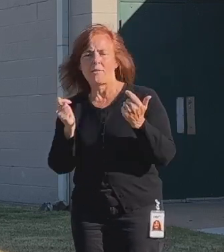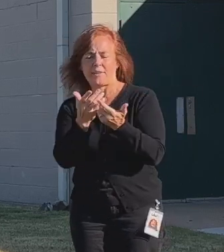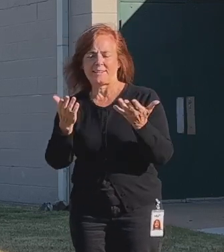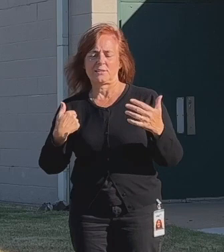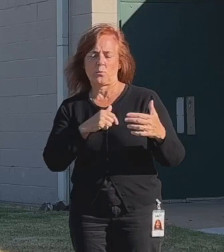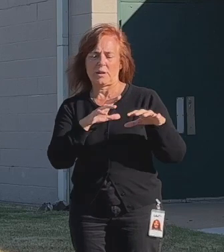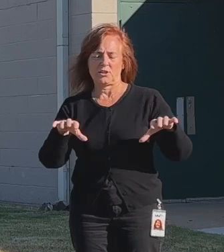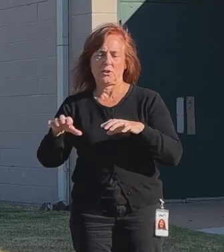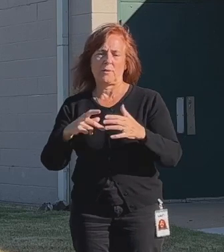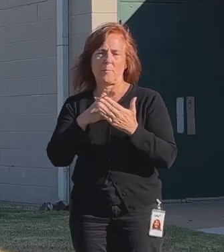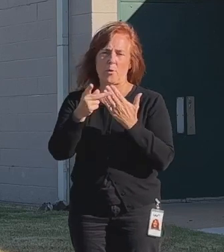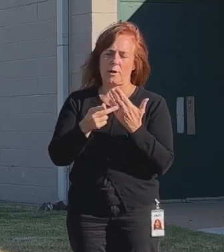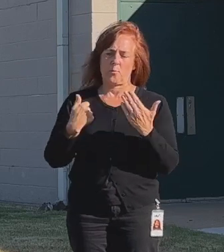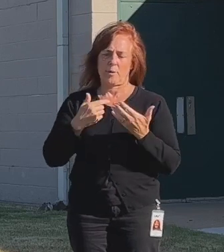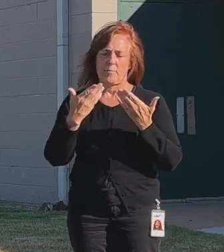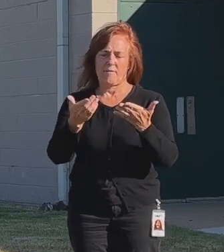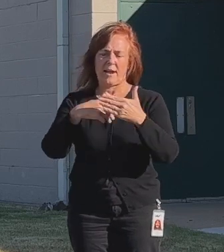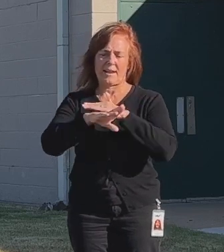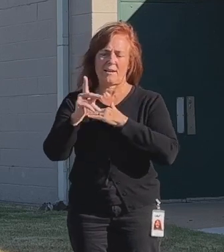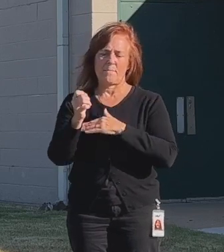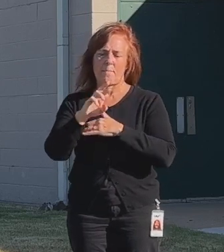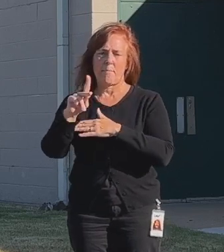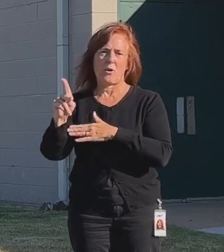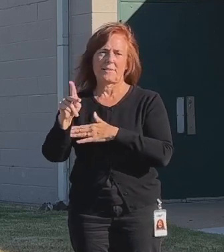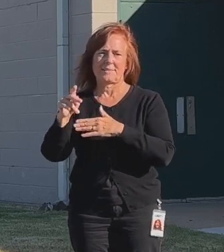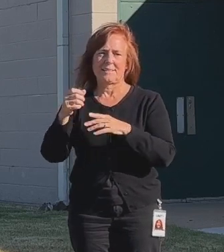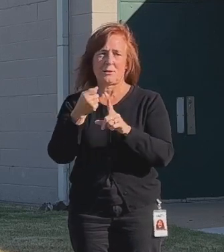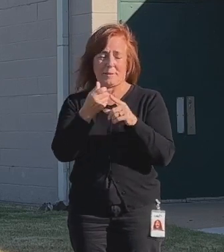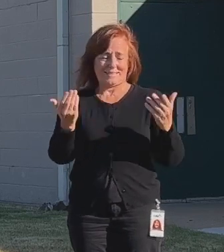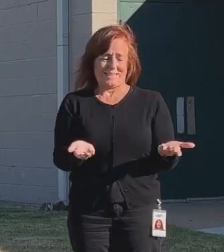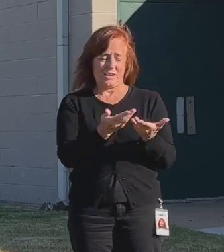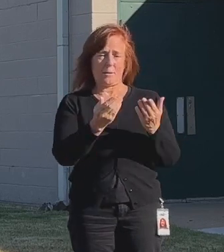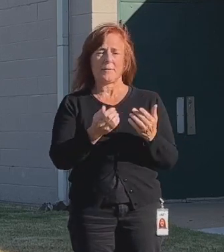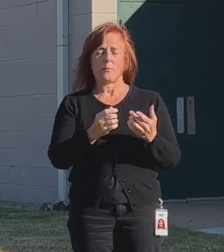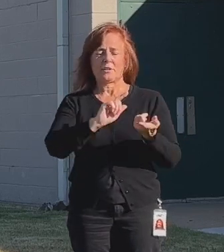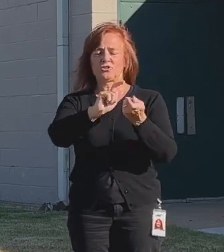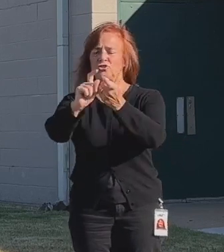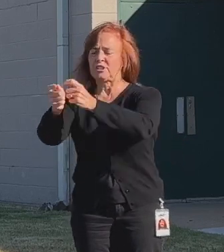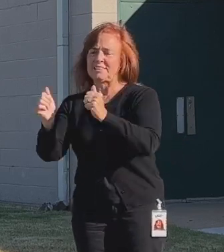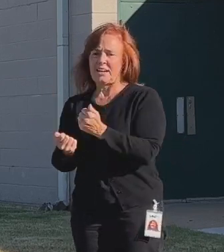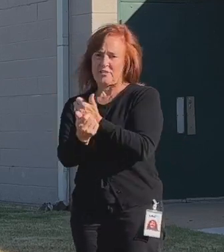and the programming that we provide in parks. So the impact will be here, but it's going to be everywhere.